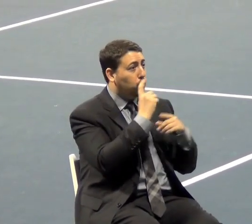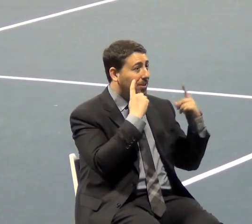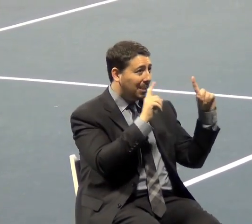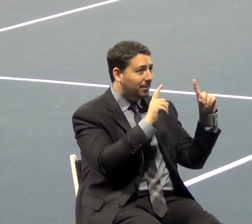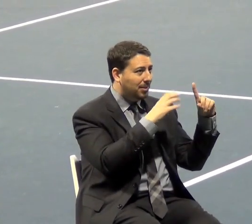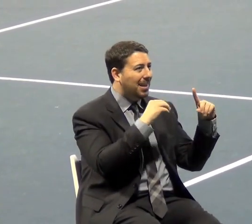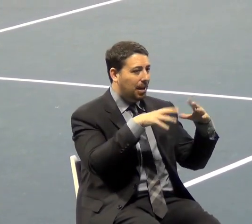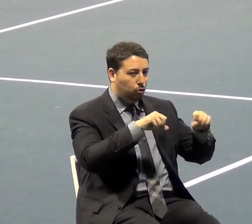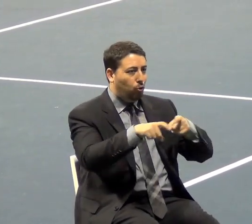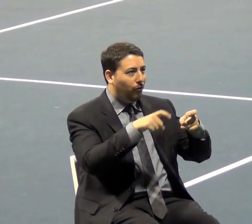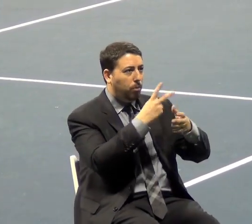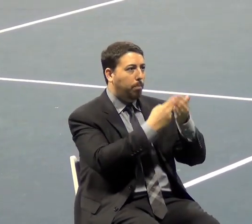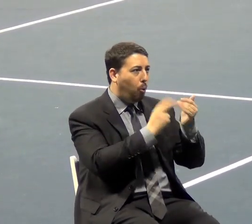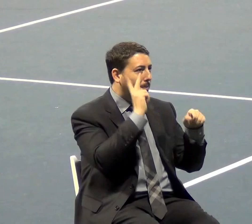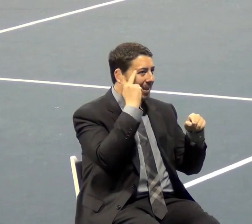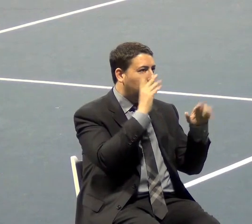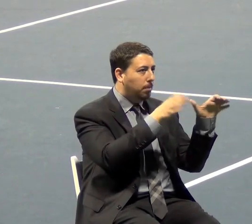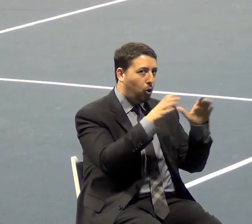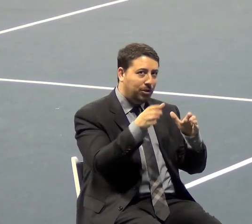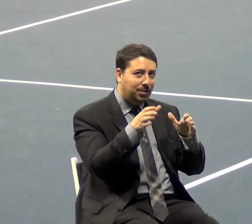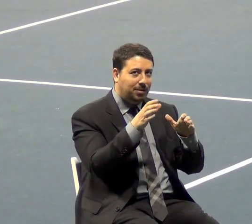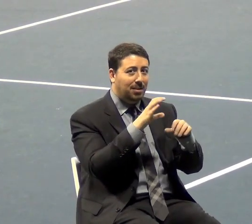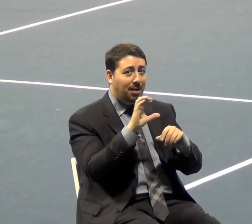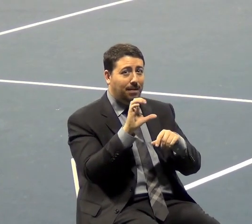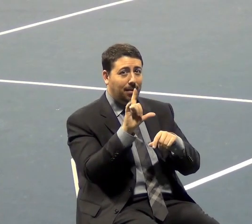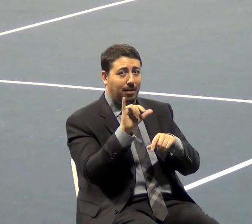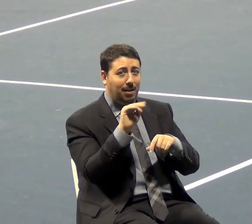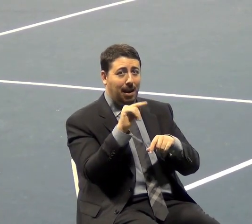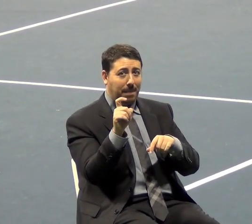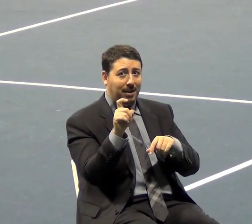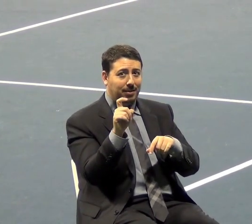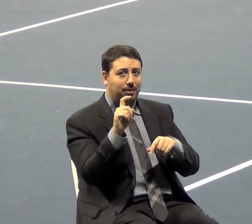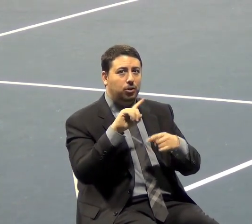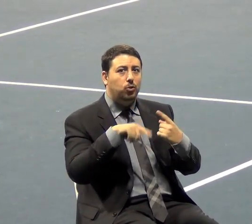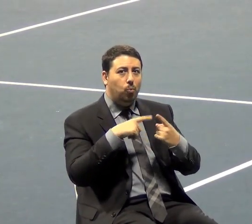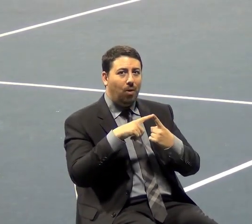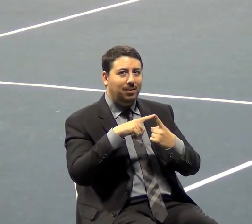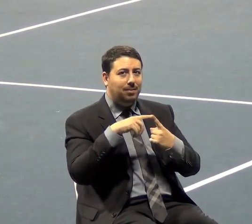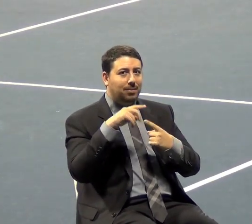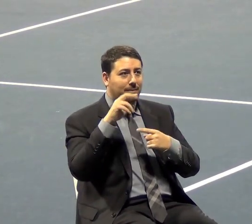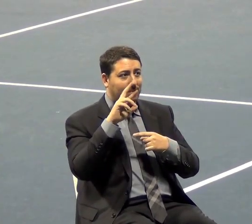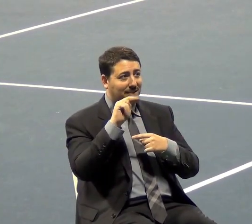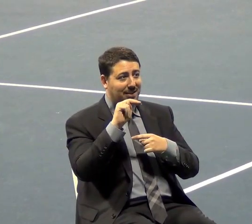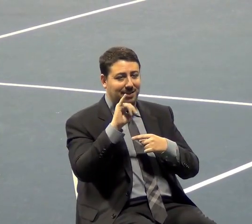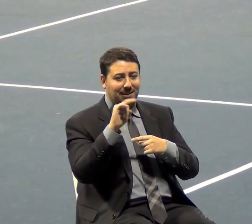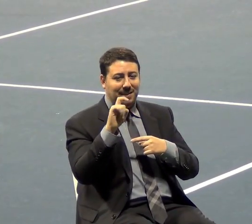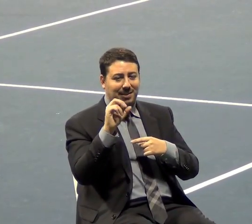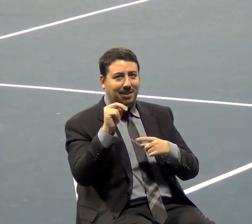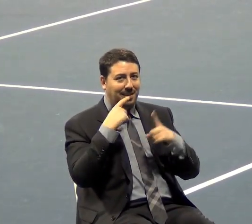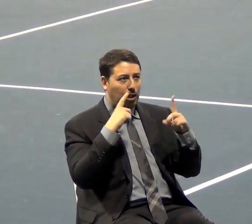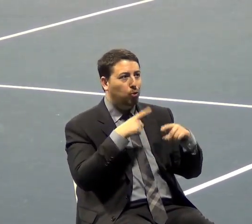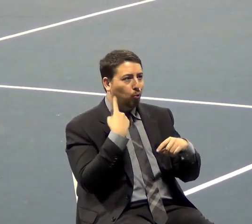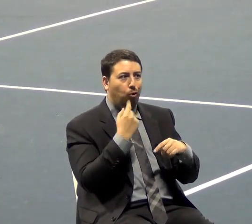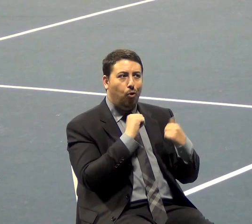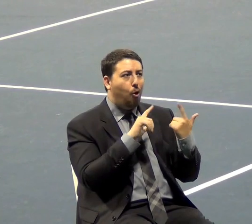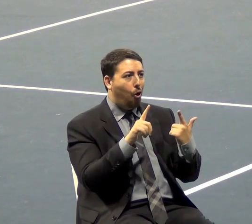parties and the climax was when Richard Nixon says, we're all Keynesians now, well, someday, someday,